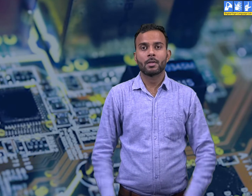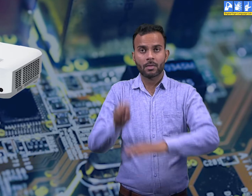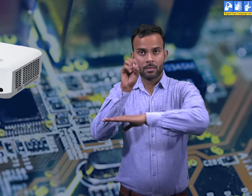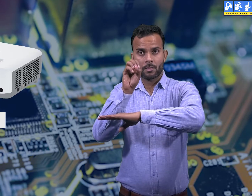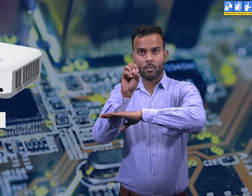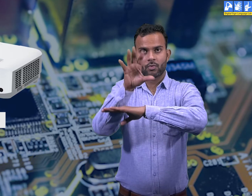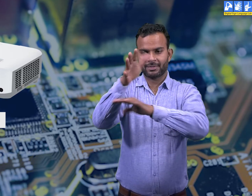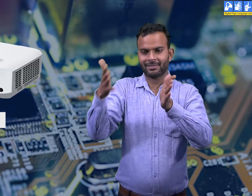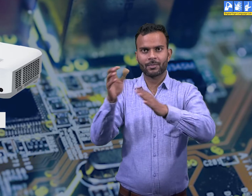Projector